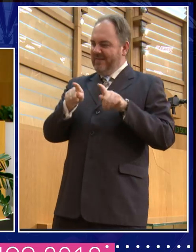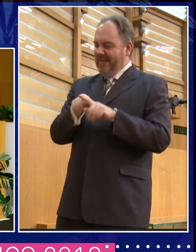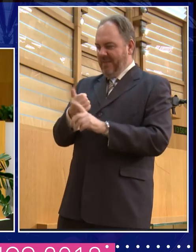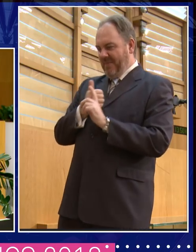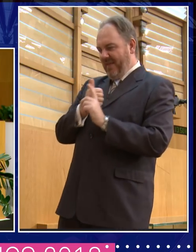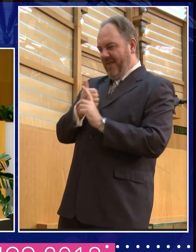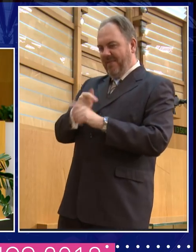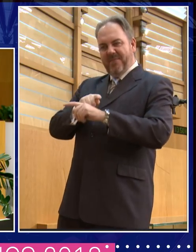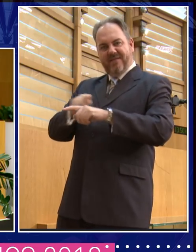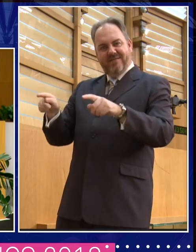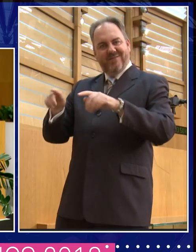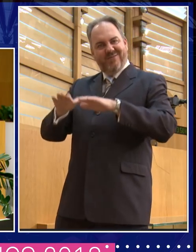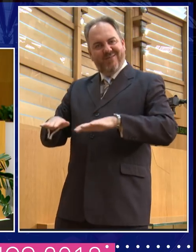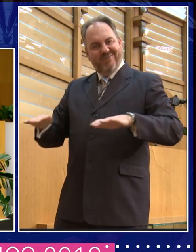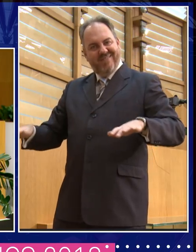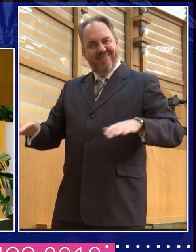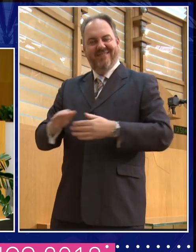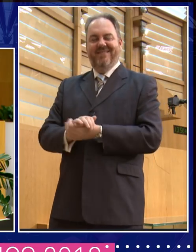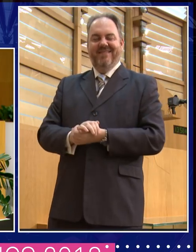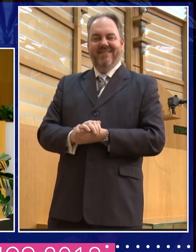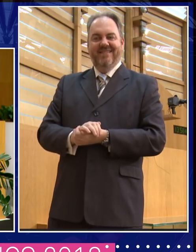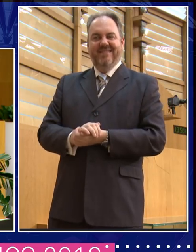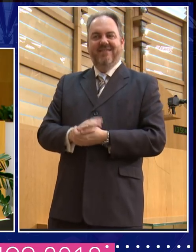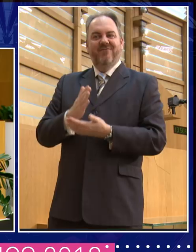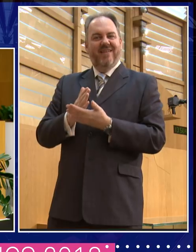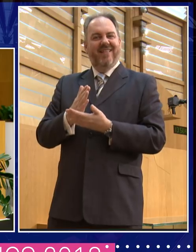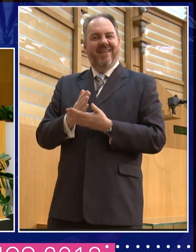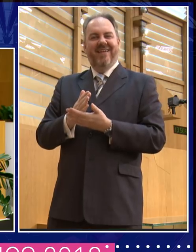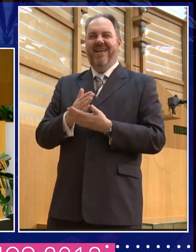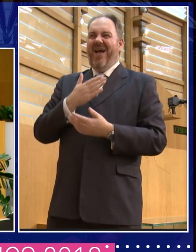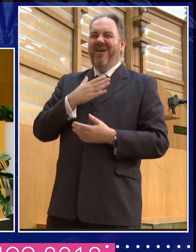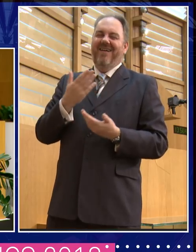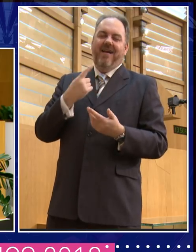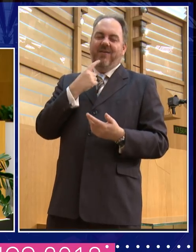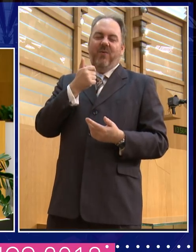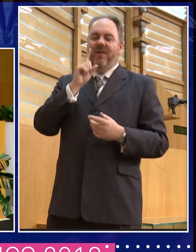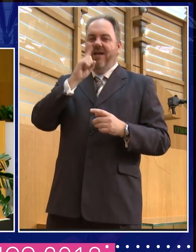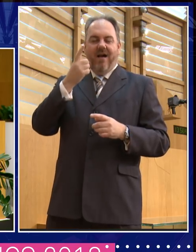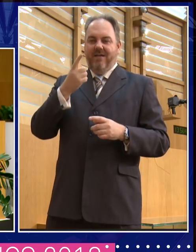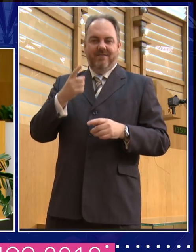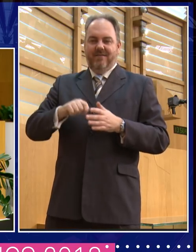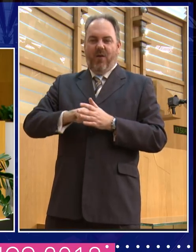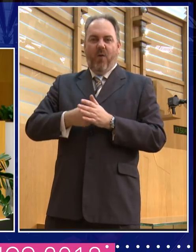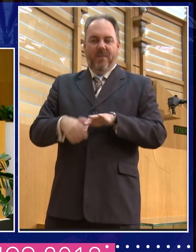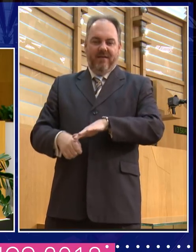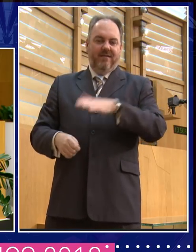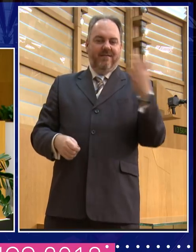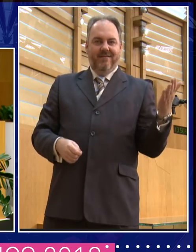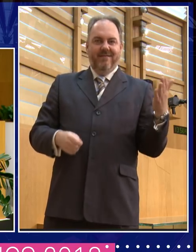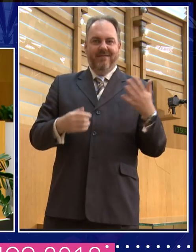metaphorically at least, even if you can't do it literally, I want to open museum cases, and make sure that people get to